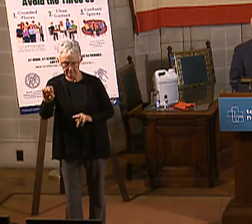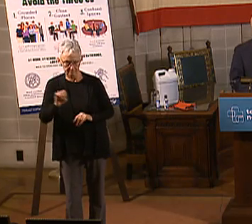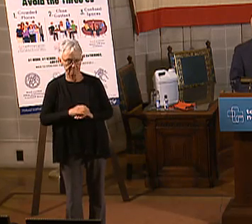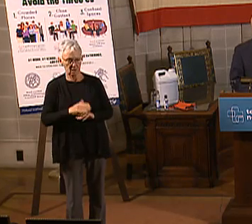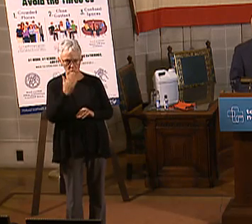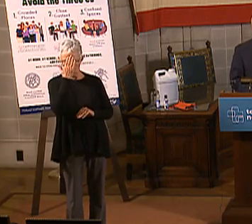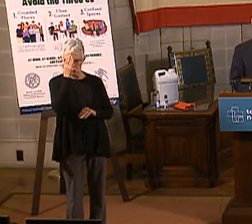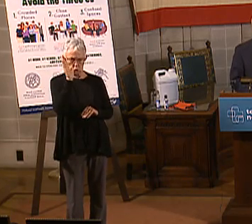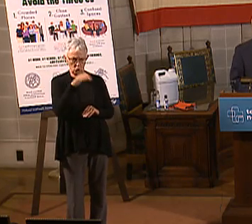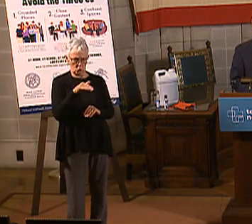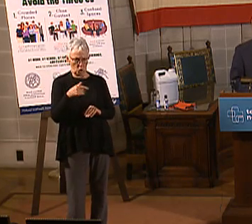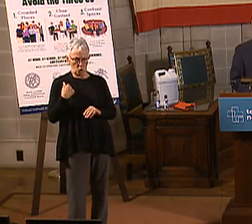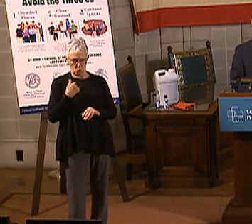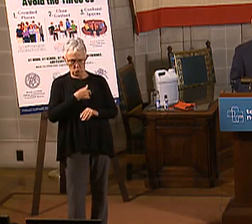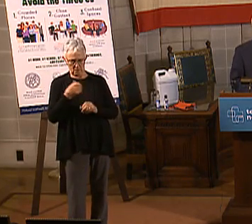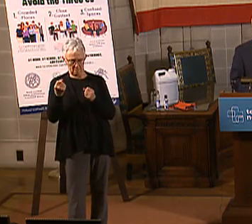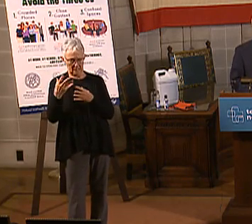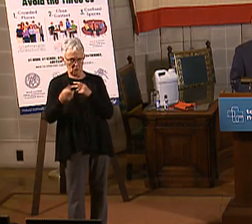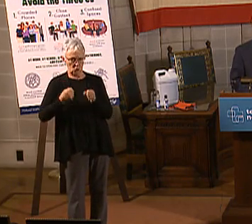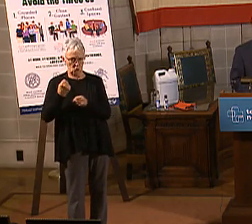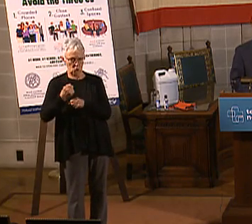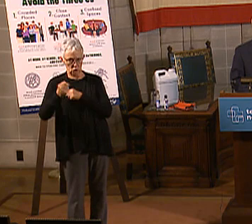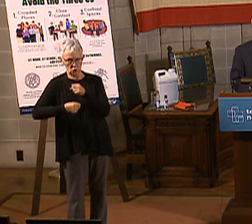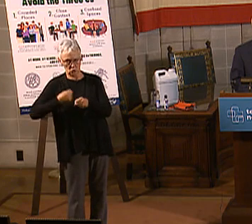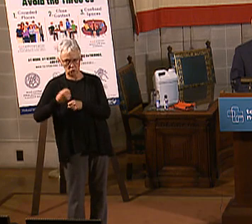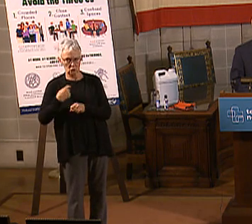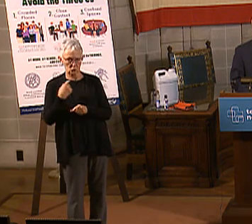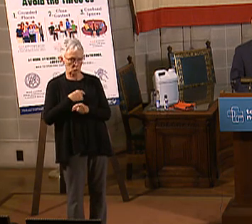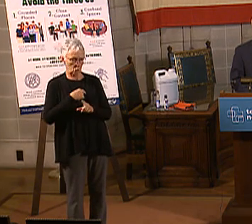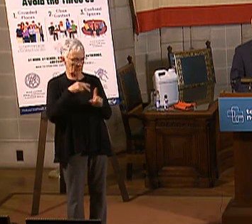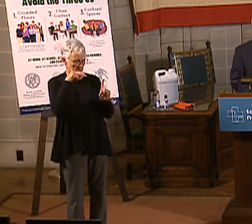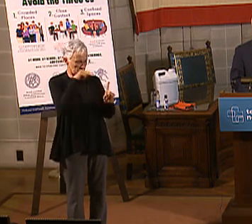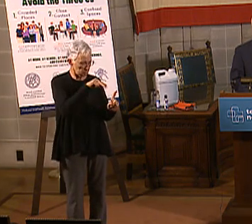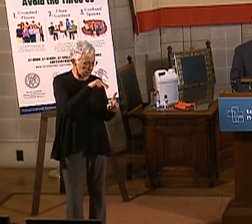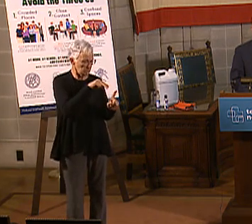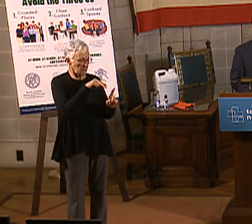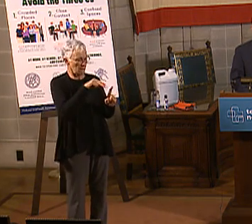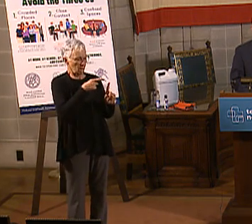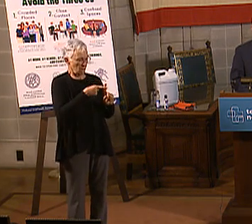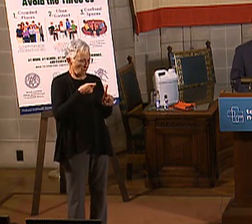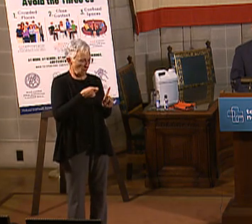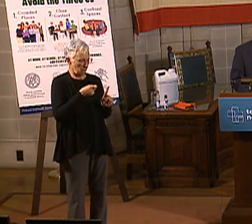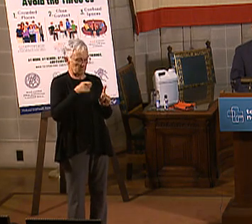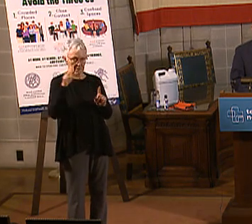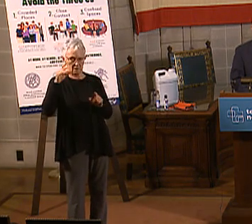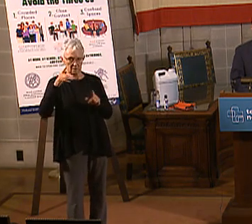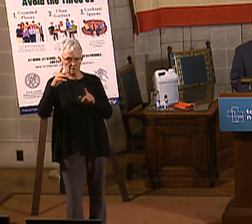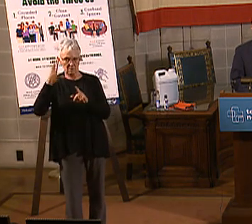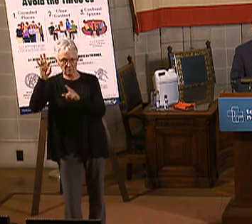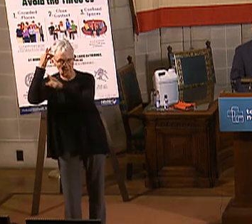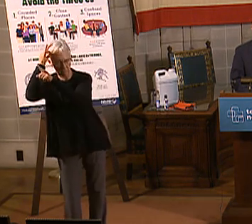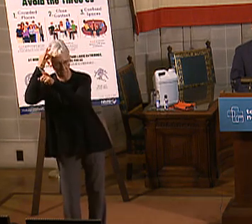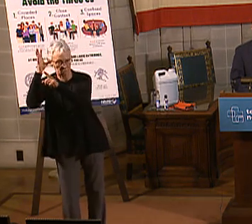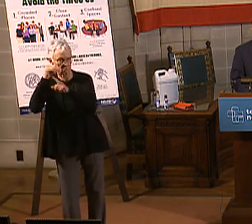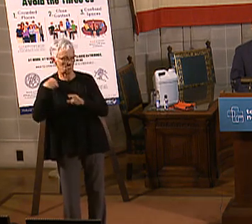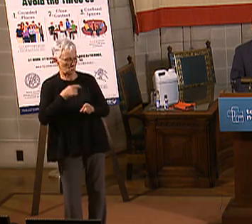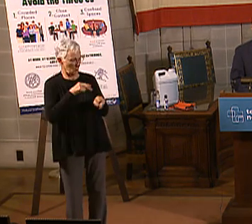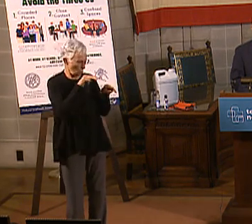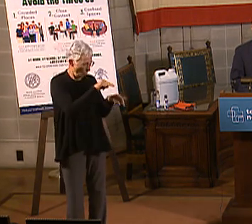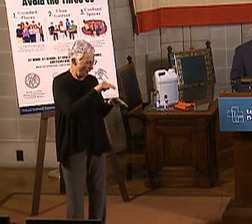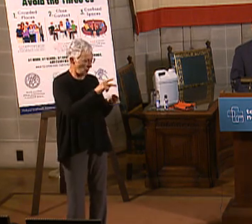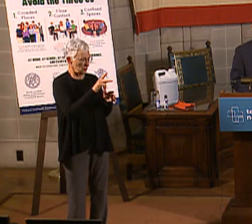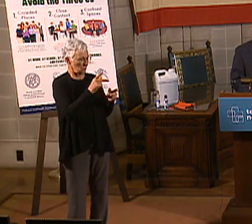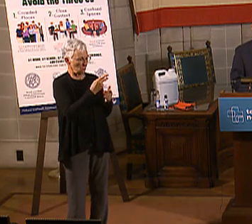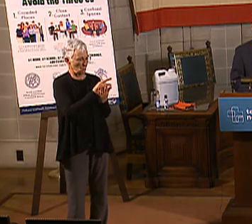and their ability to innovate has been restricted by Washington bureaucracy. And I've worked on Medicaid at the state level